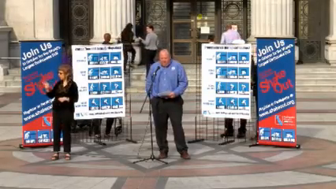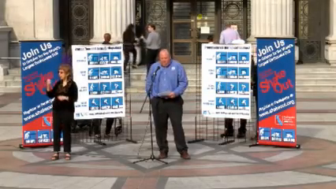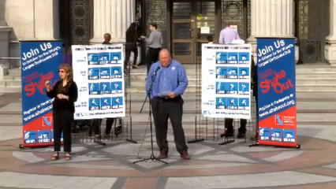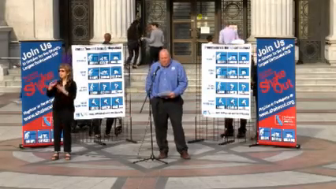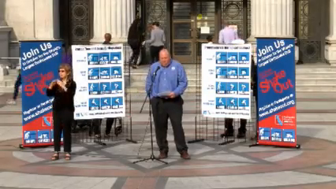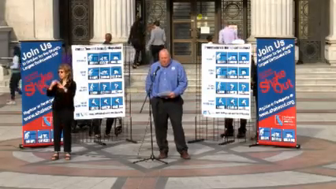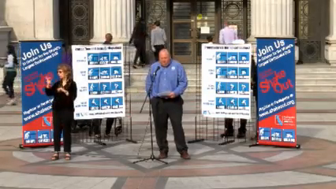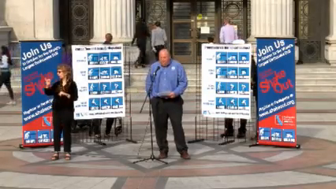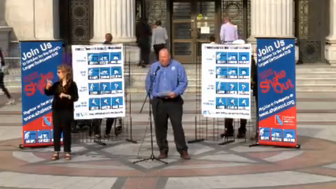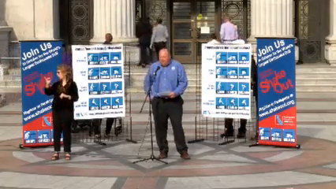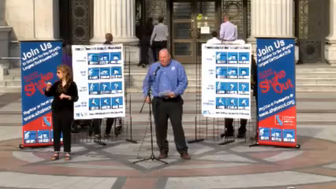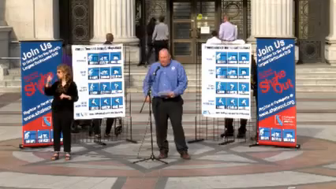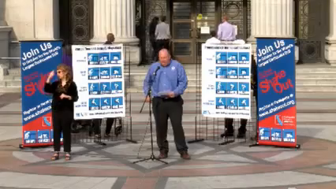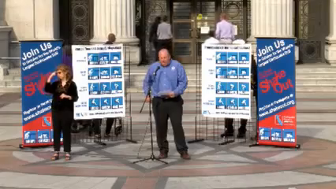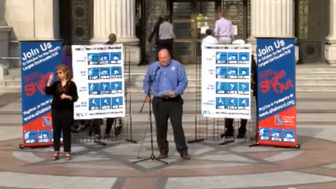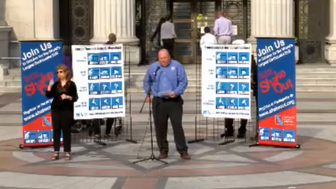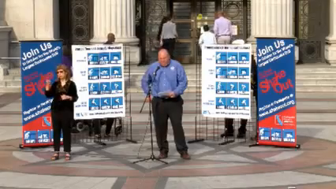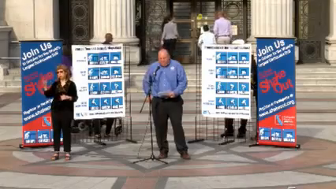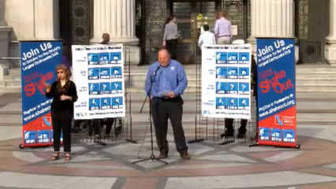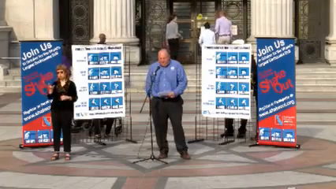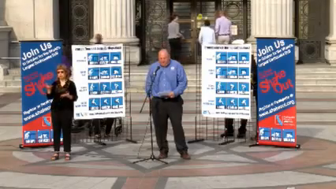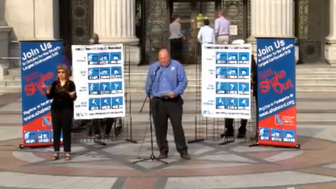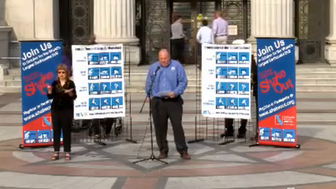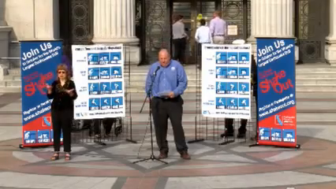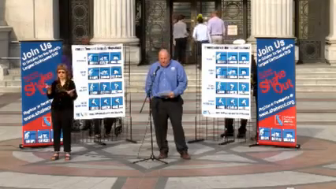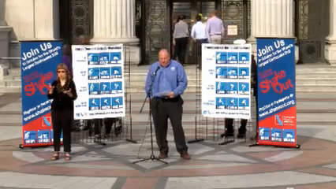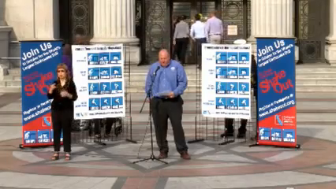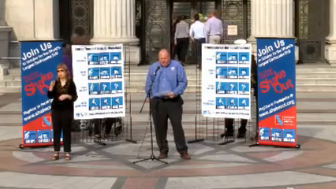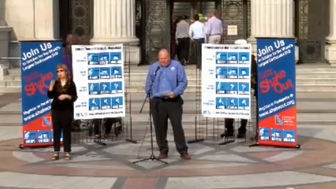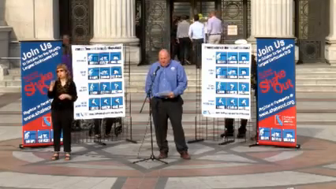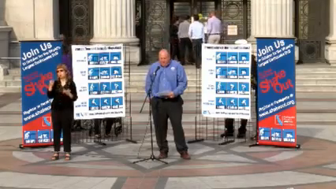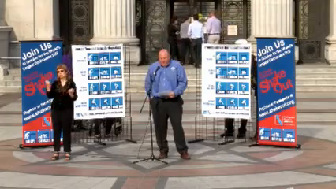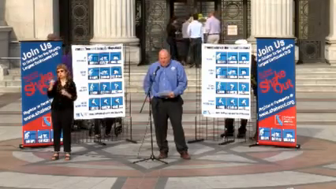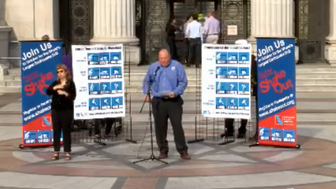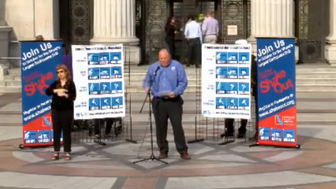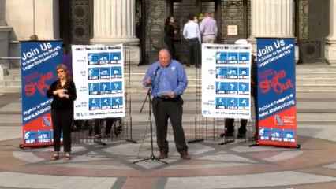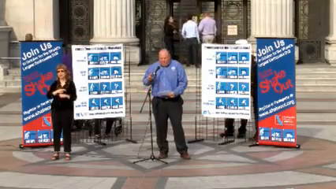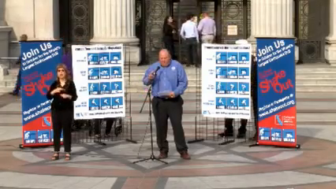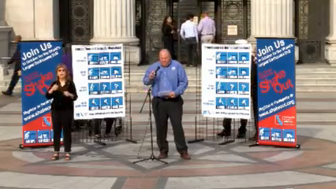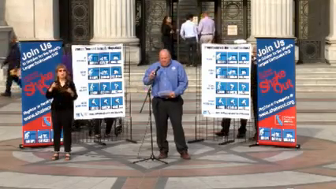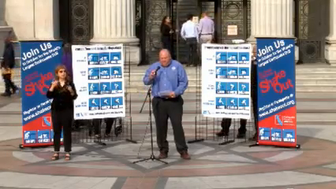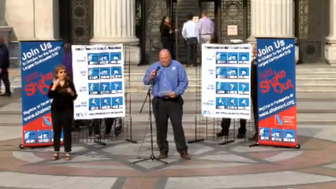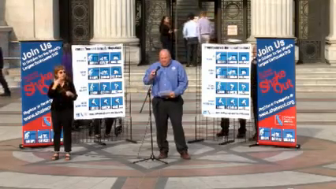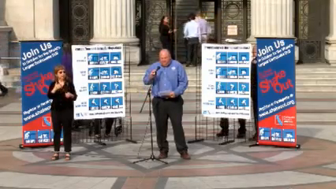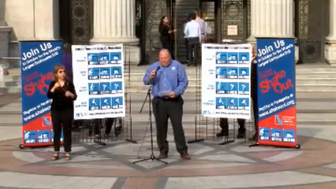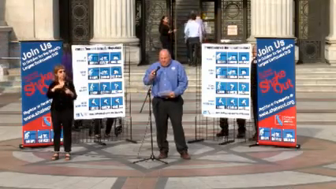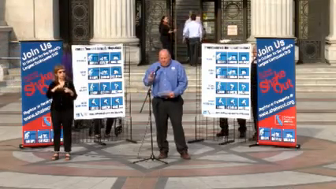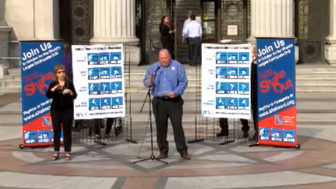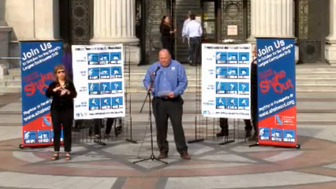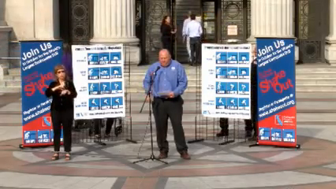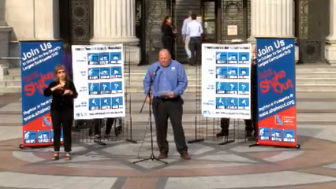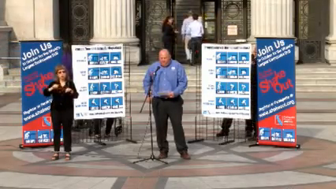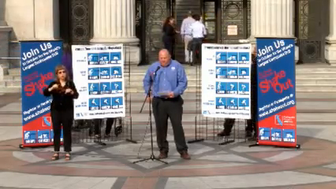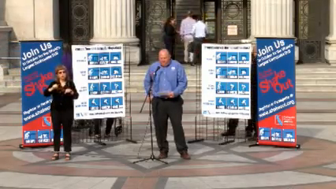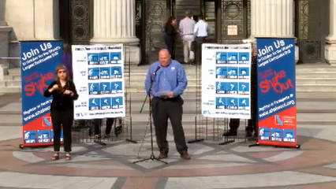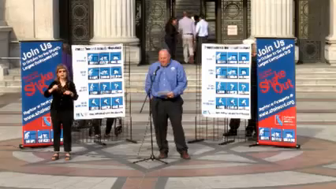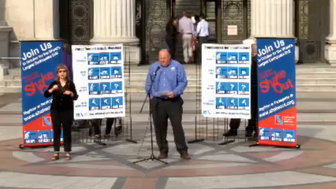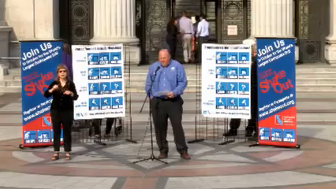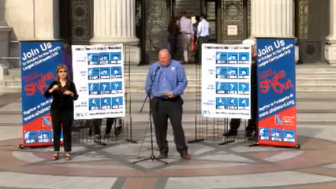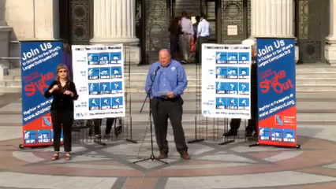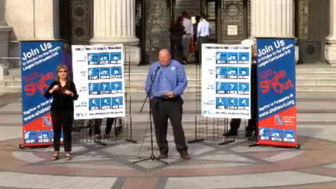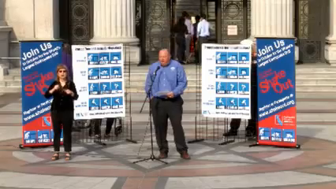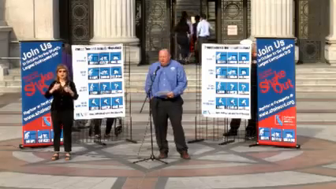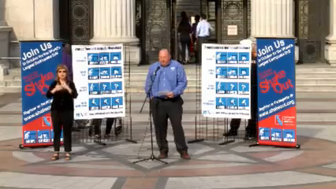for hosting us during the Great ShakeOut Day. And also thank you to the Earthquake Country